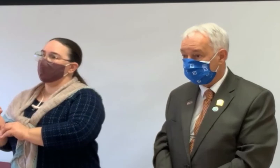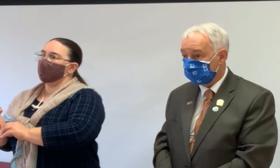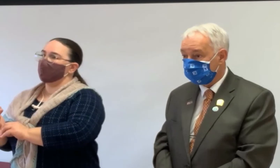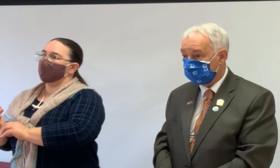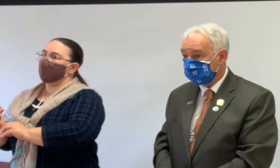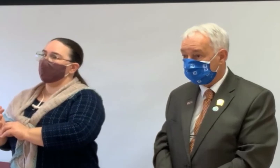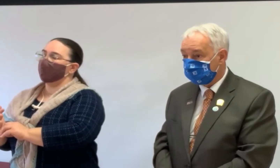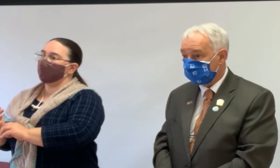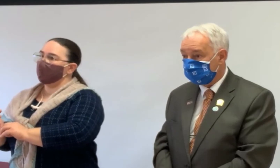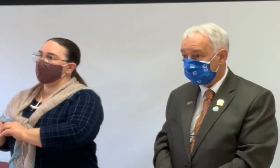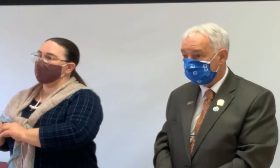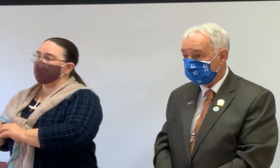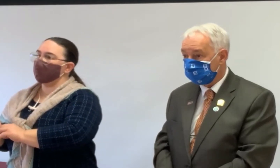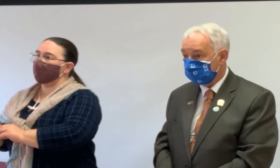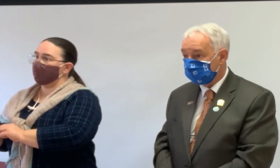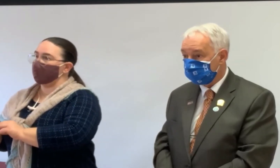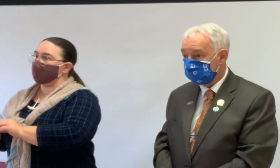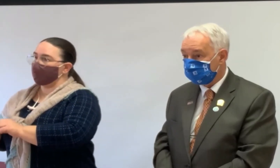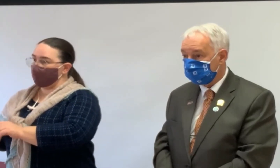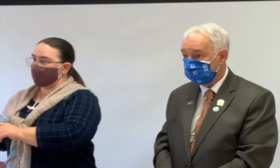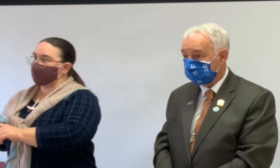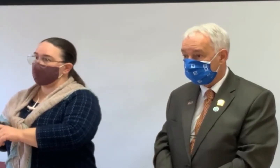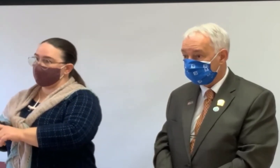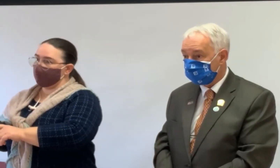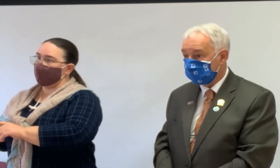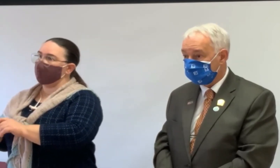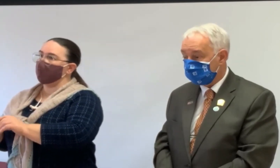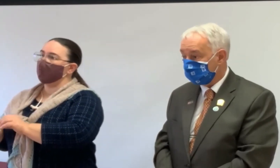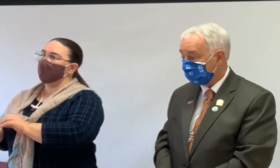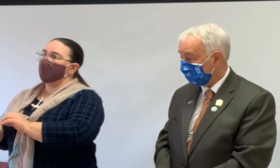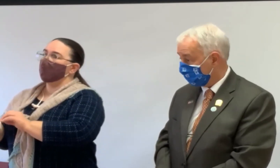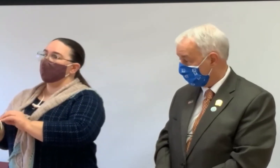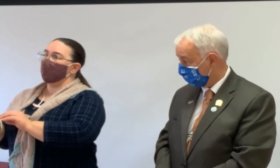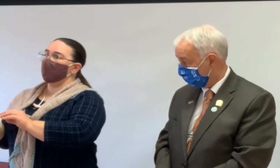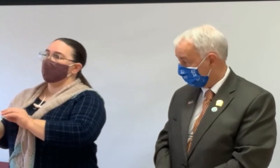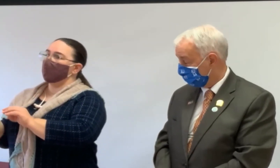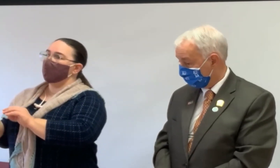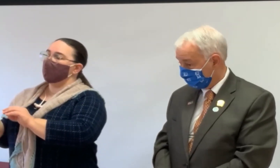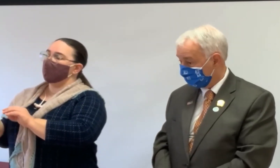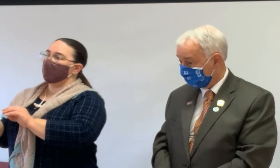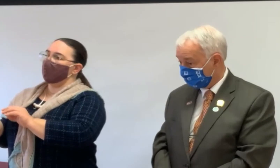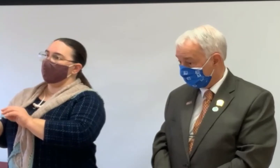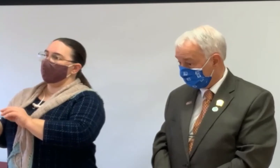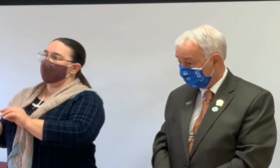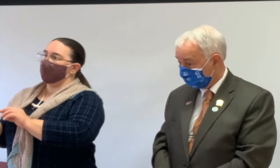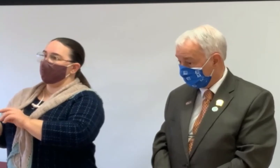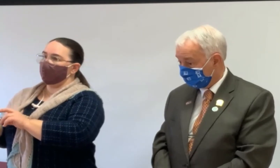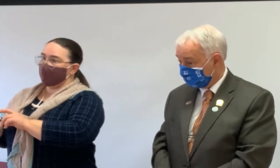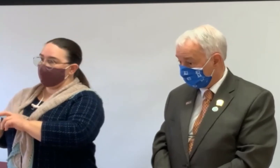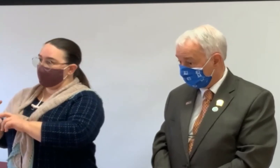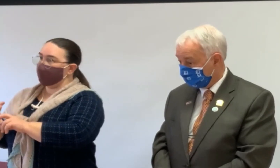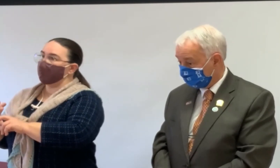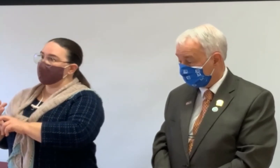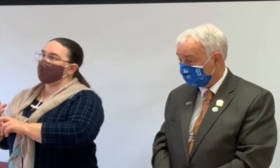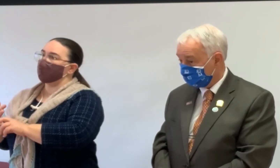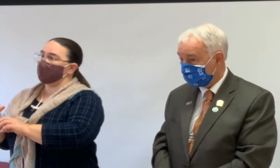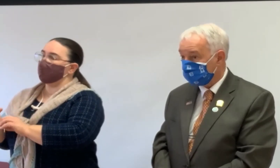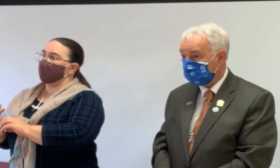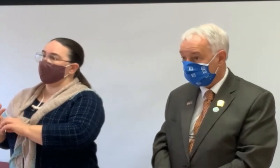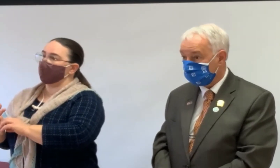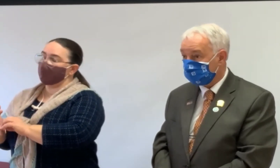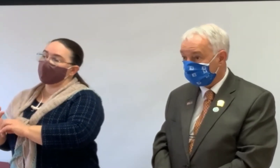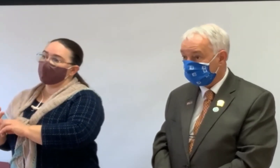to do, if you need it to do something else like purchase another property or, um, or make improvements